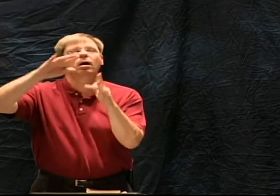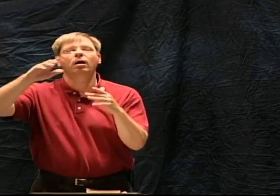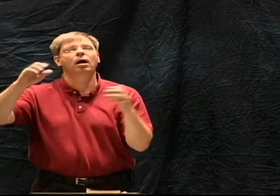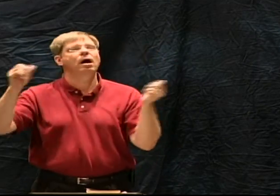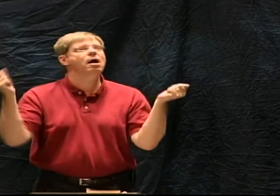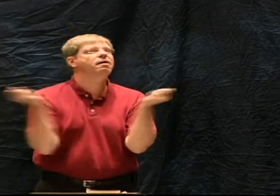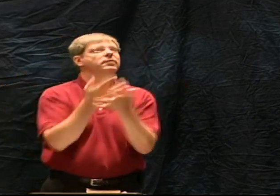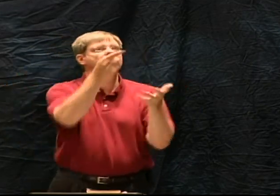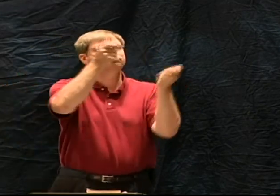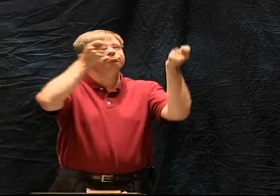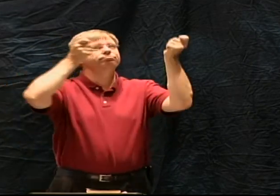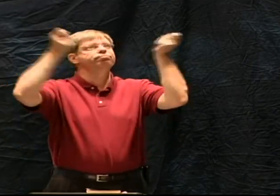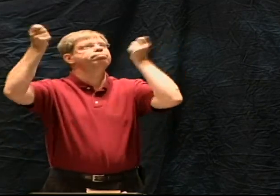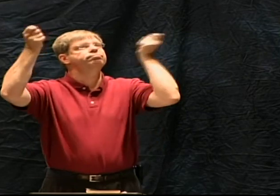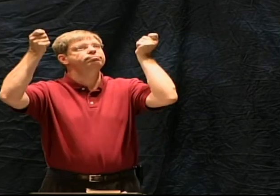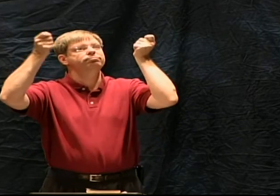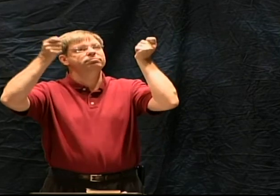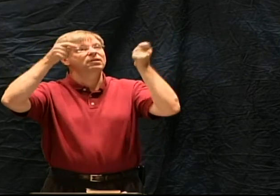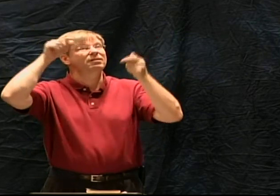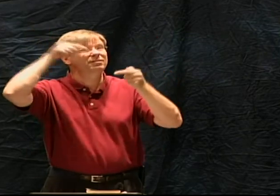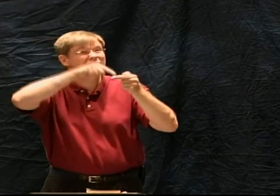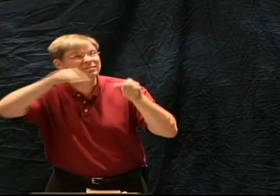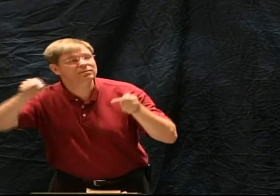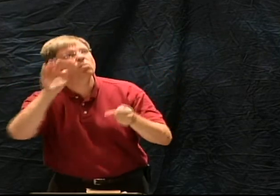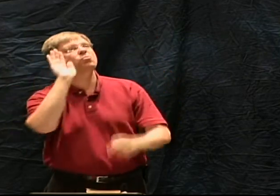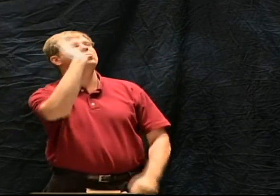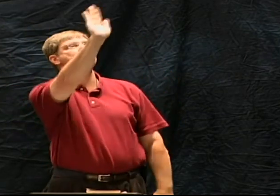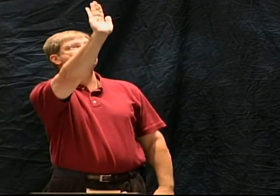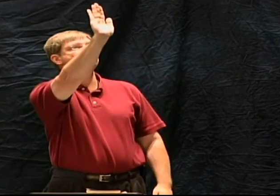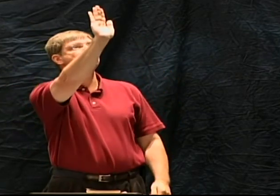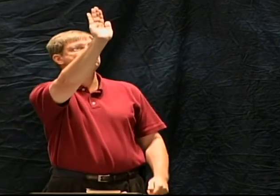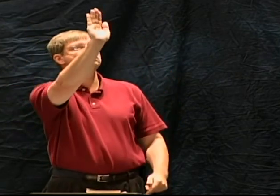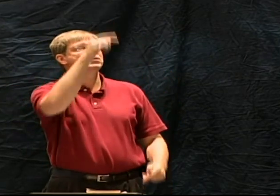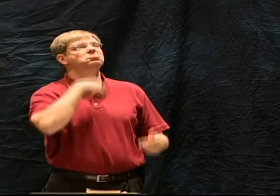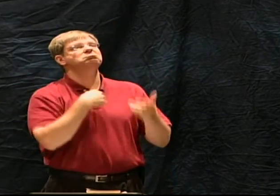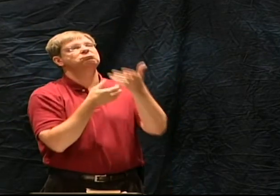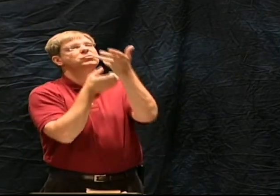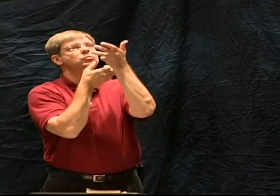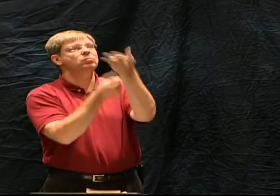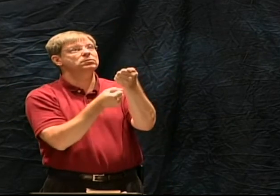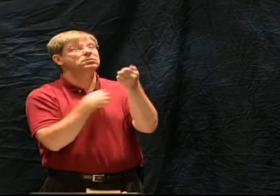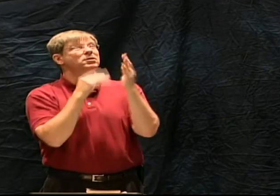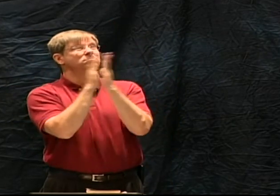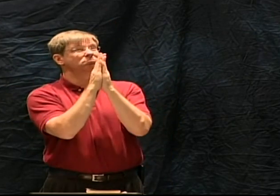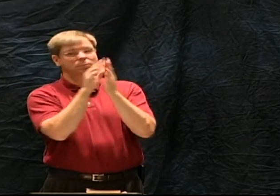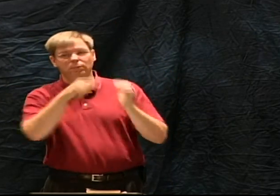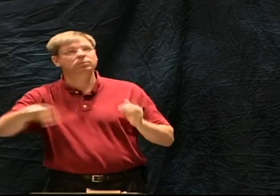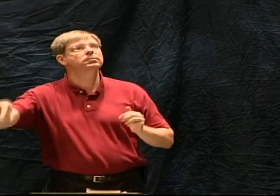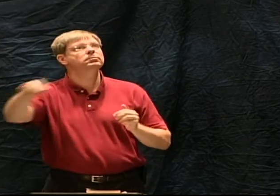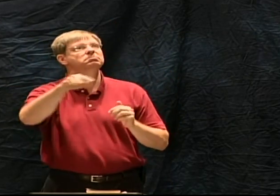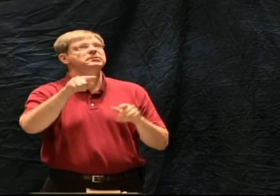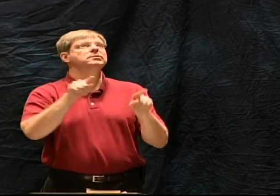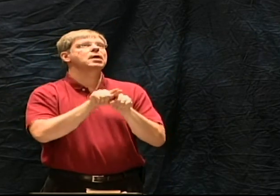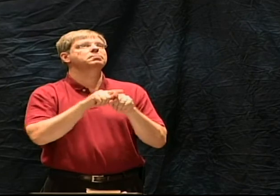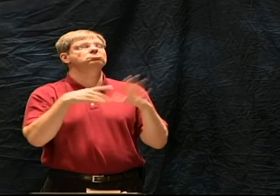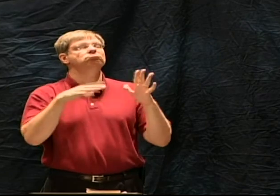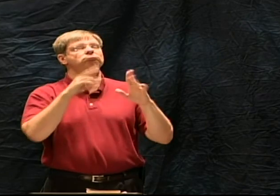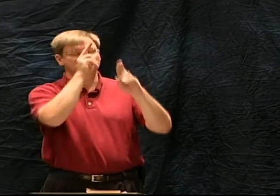letter... ...every jot... ...and every tittle... ...is your word... ...because you have guided it. You are